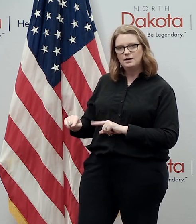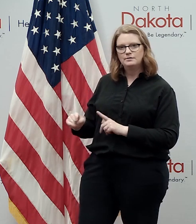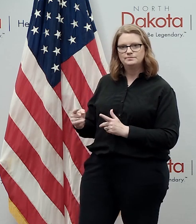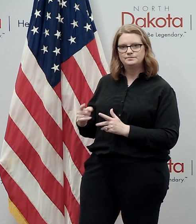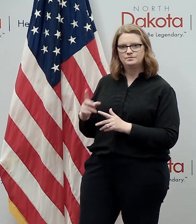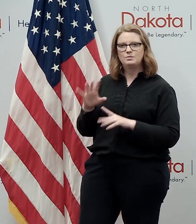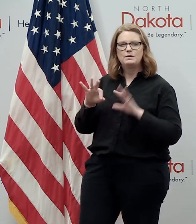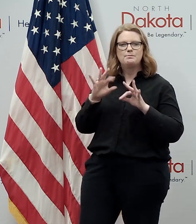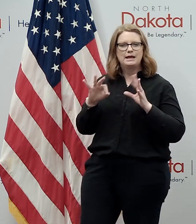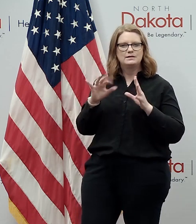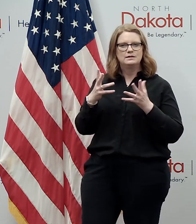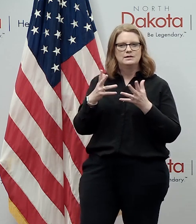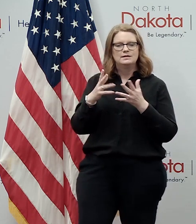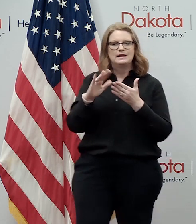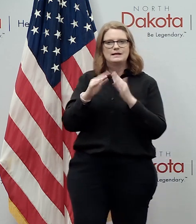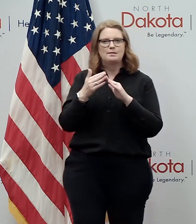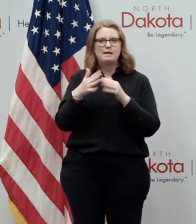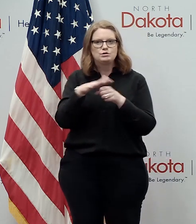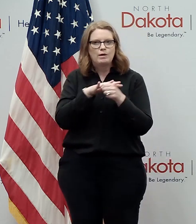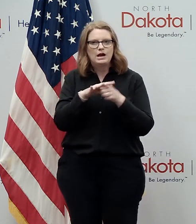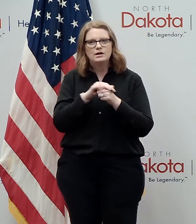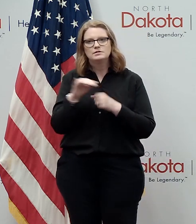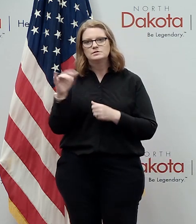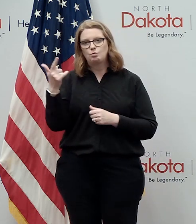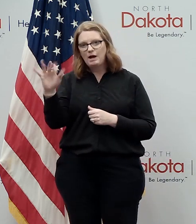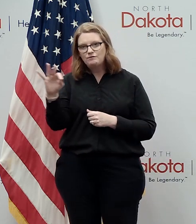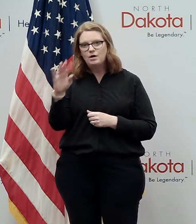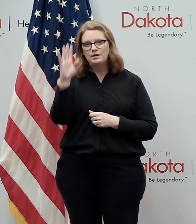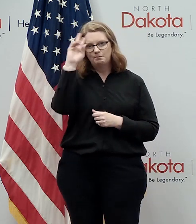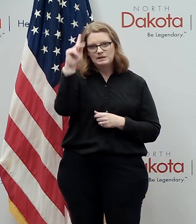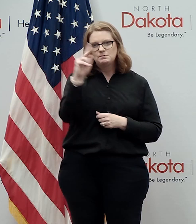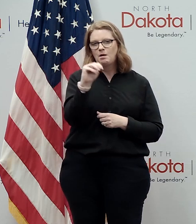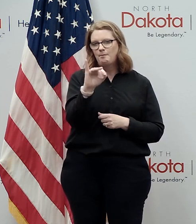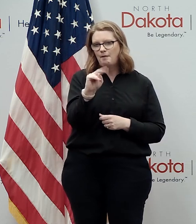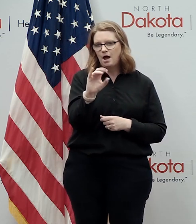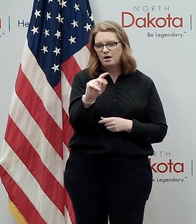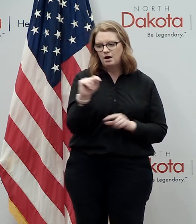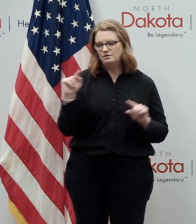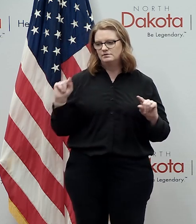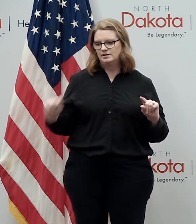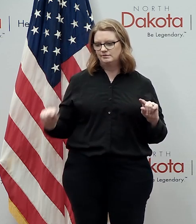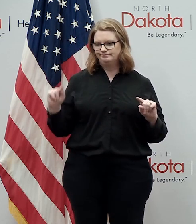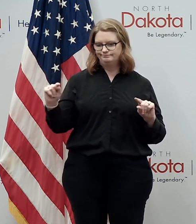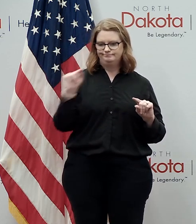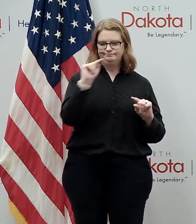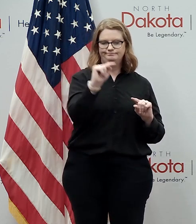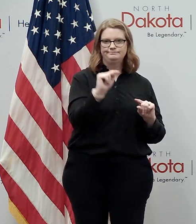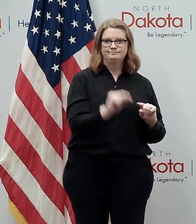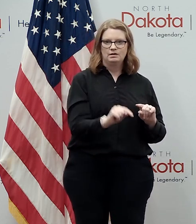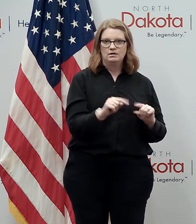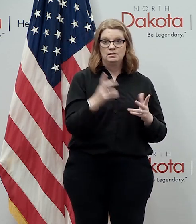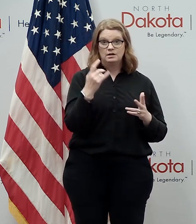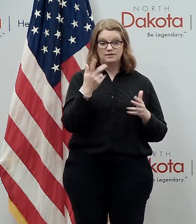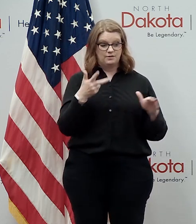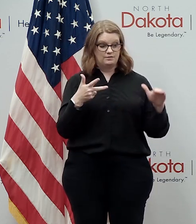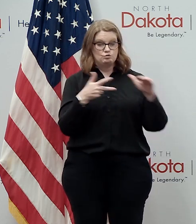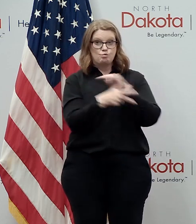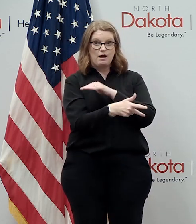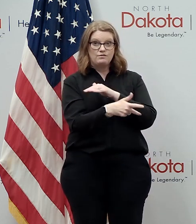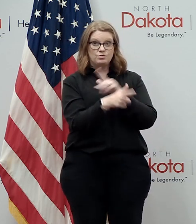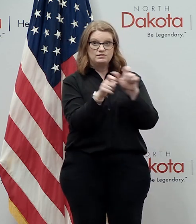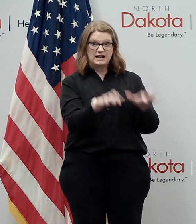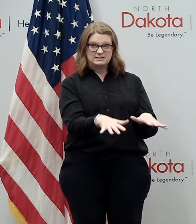pick the metro areas. We talked about Grand Forks, Bismarck, Minot, knowing that if we have drive-through testing and advertise, I mean, just when we did